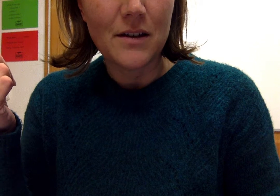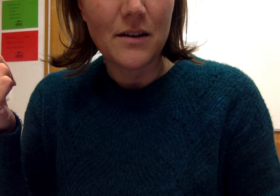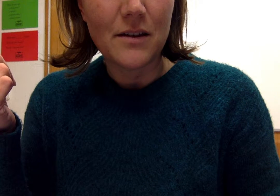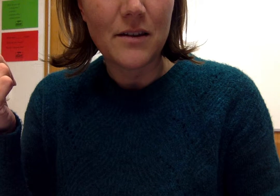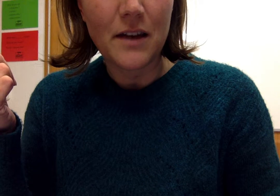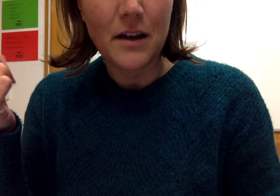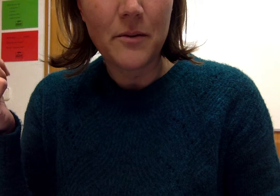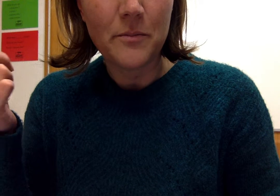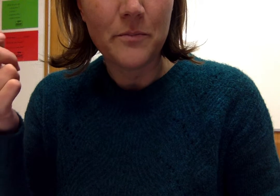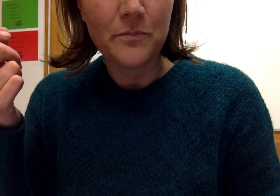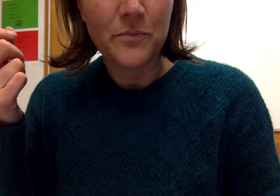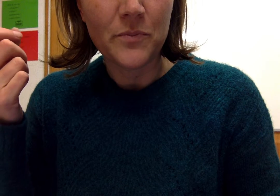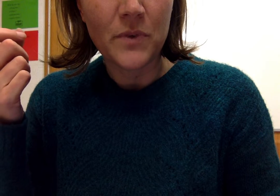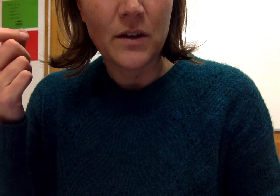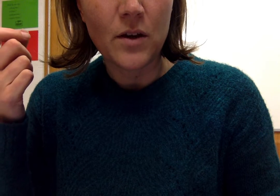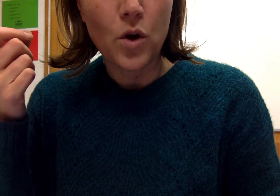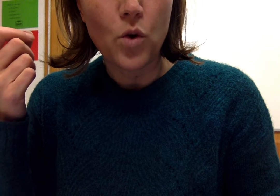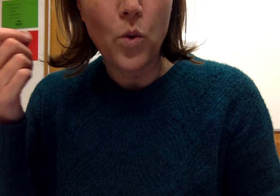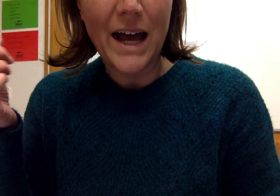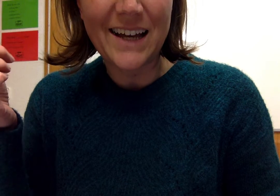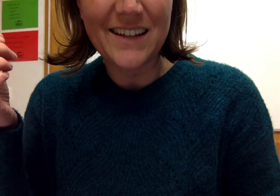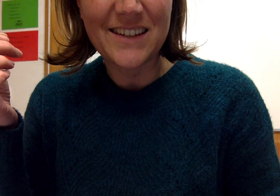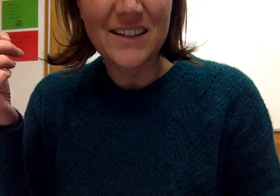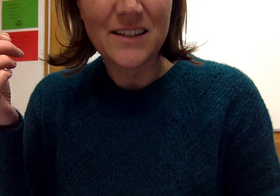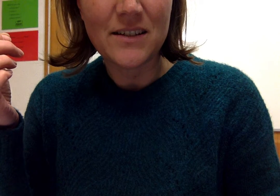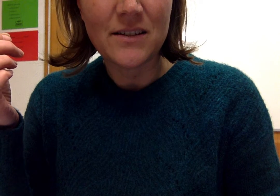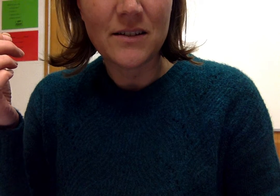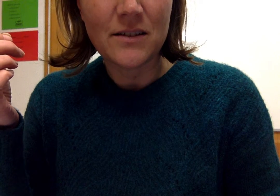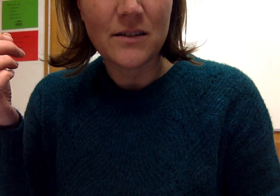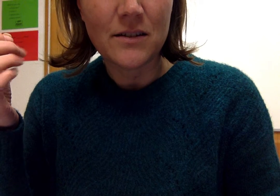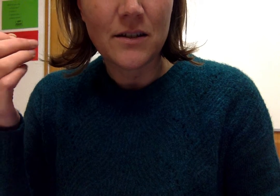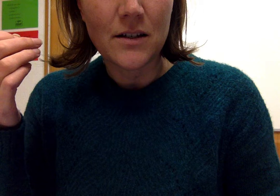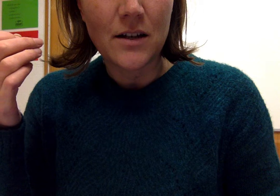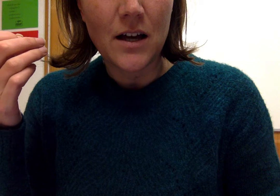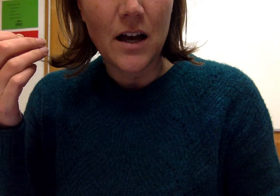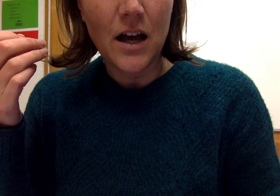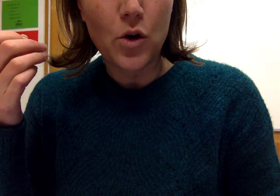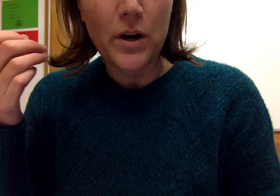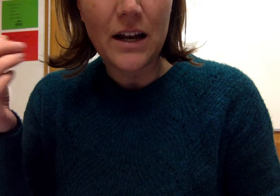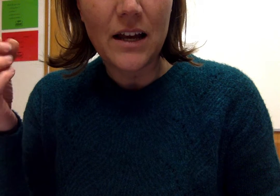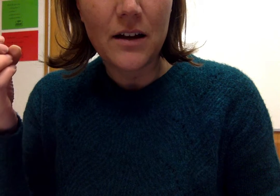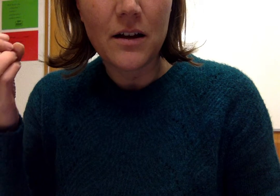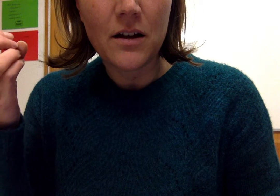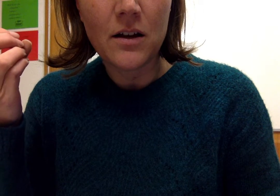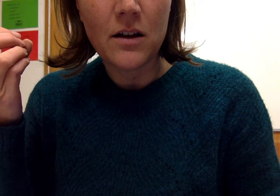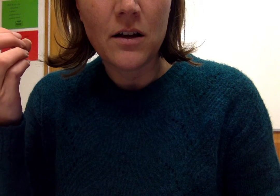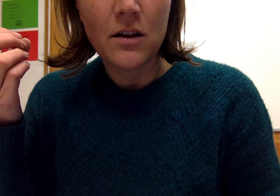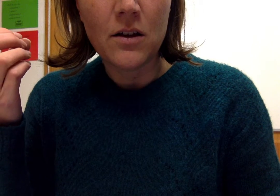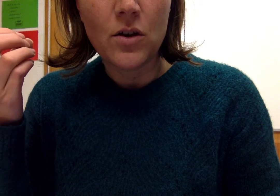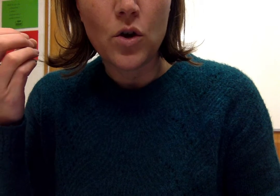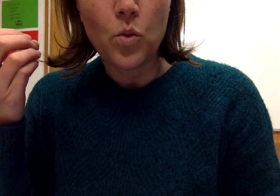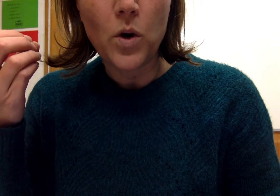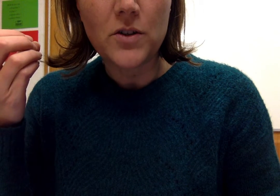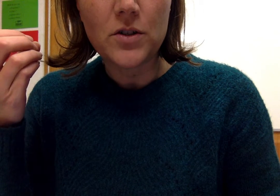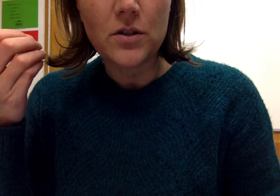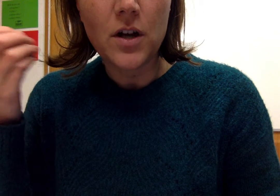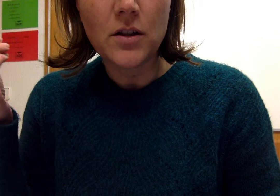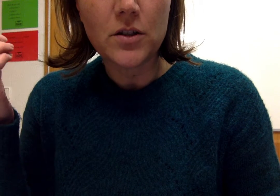Cera. Wax. Acuarela. Watercolor.